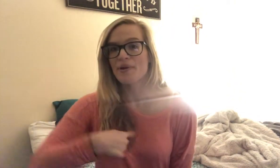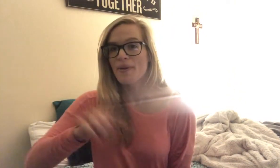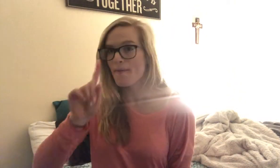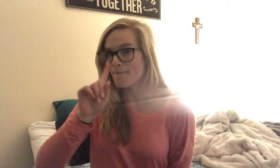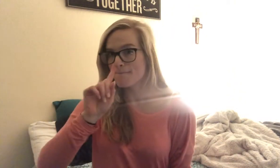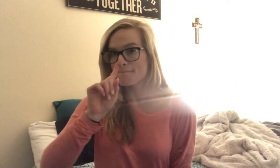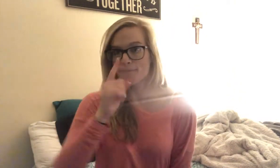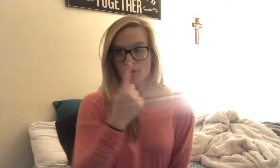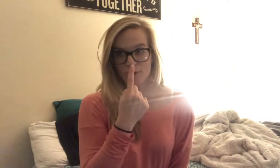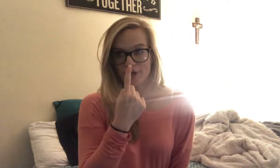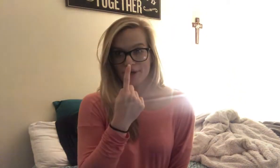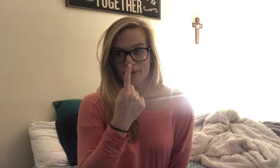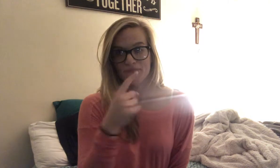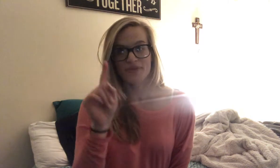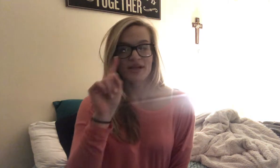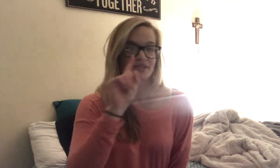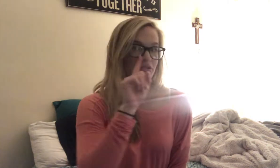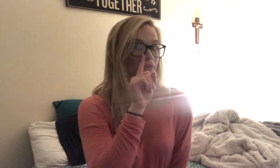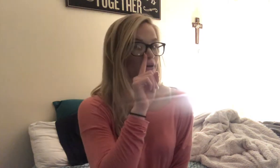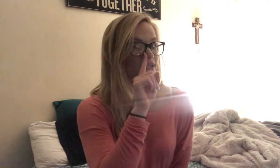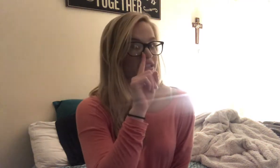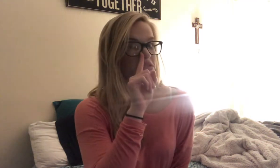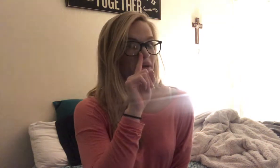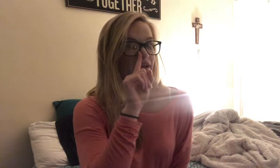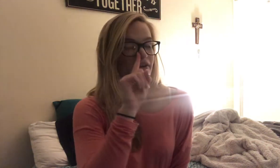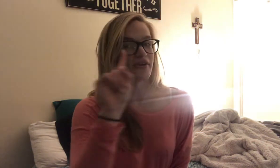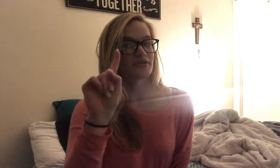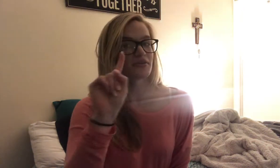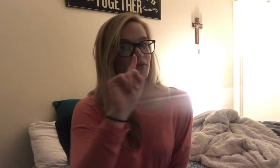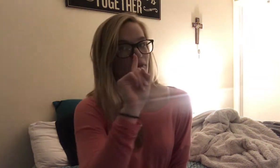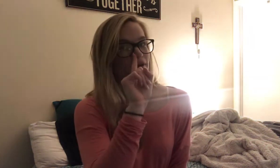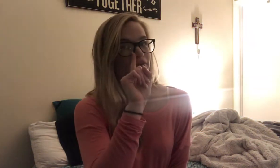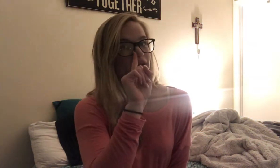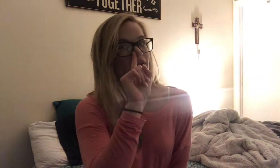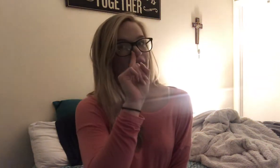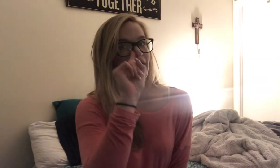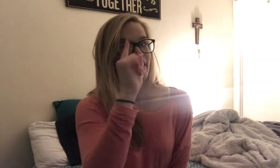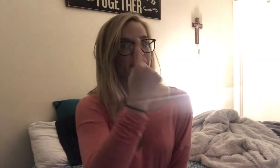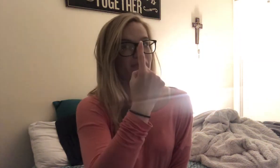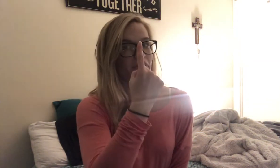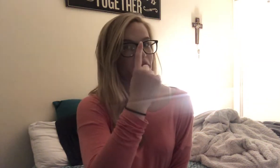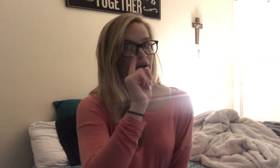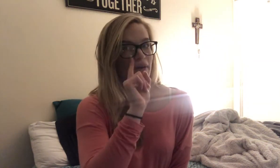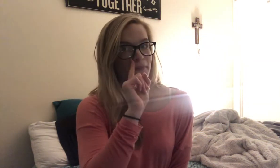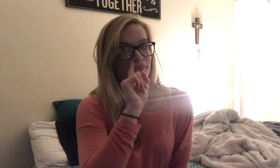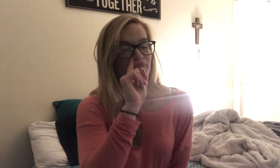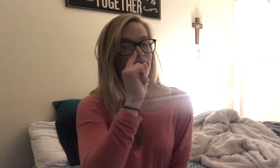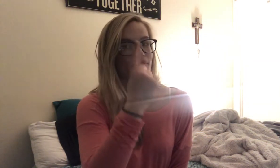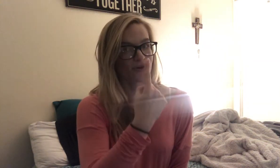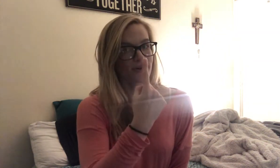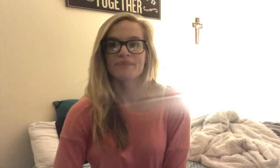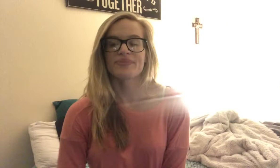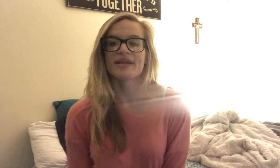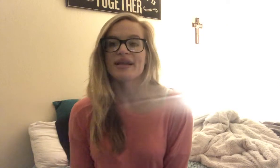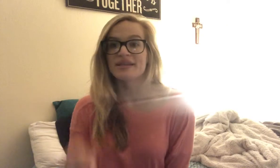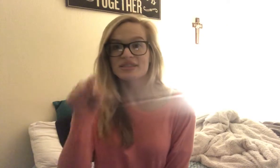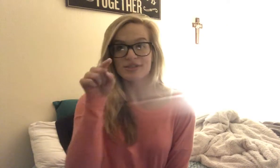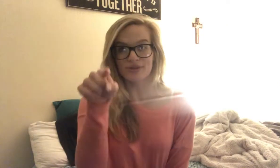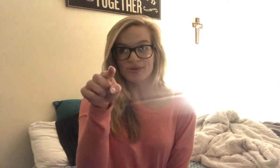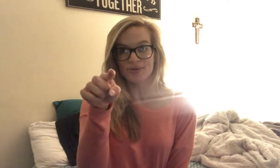I'm bored. So, bored is just by your nose with your pointer finger, and flip it around. Bored. And then, it's you